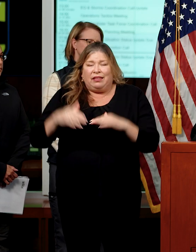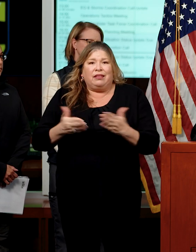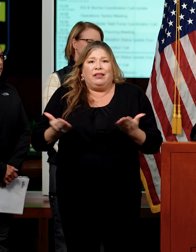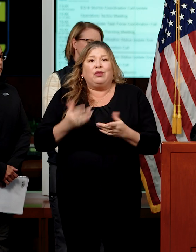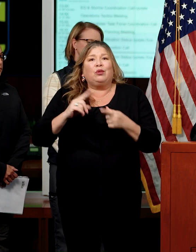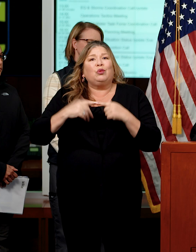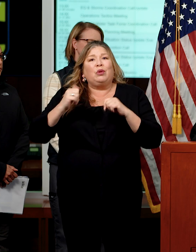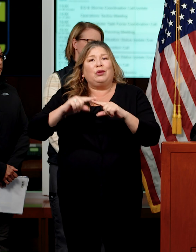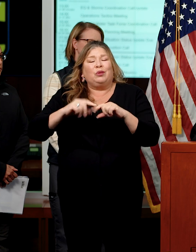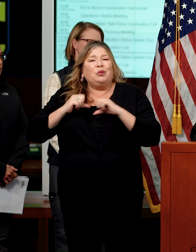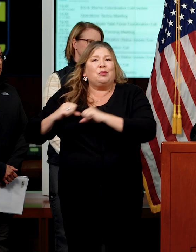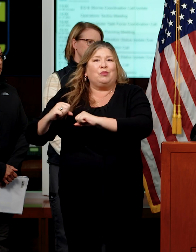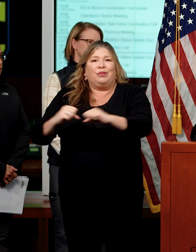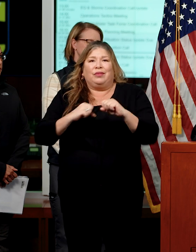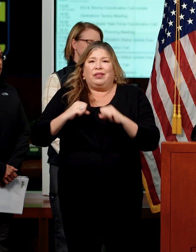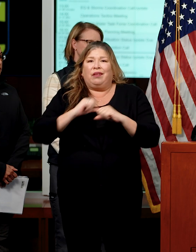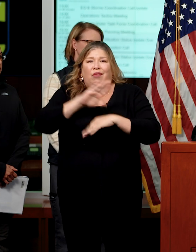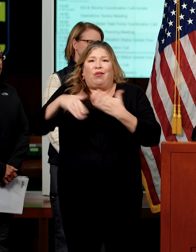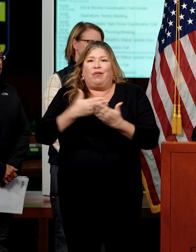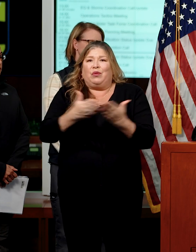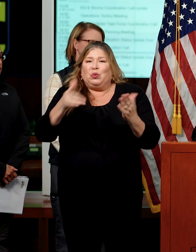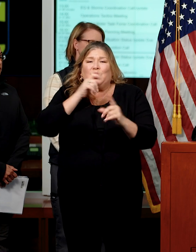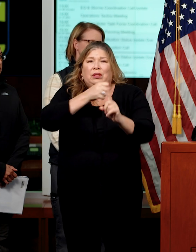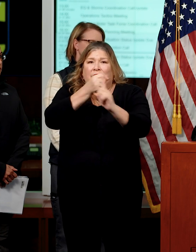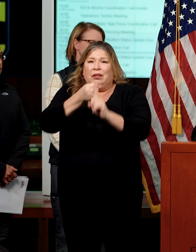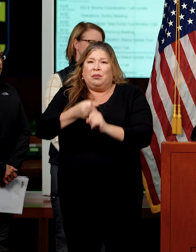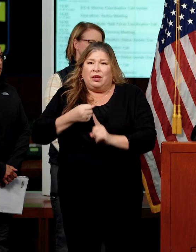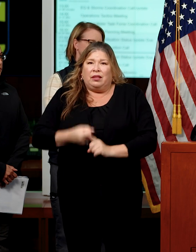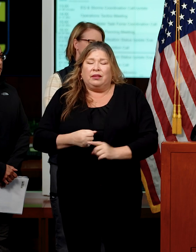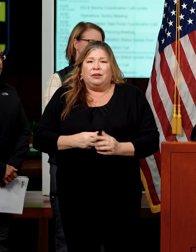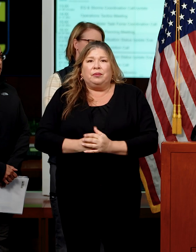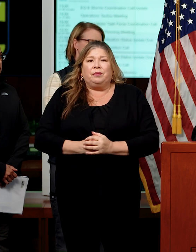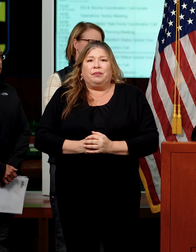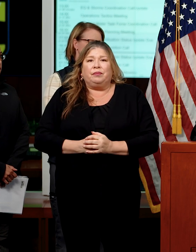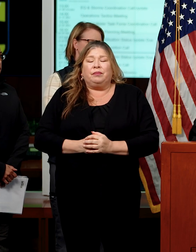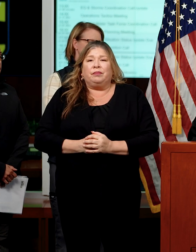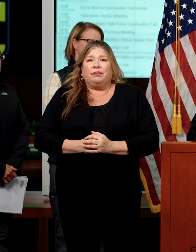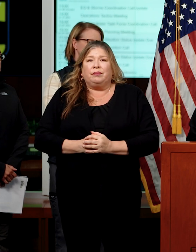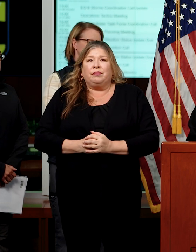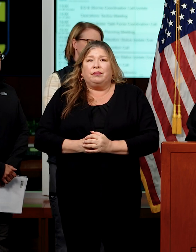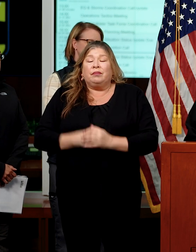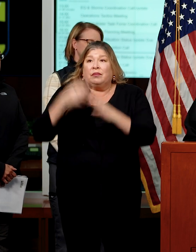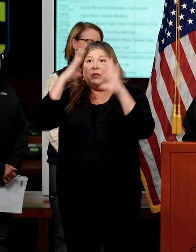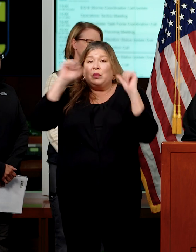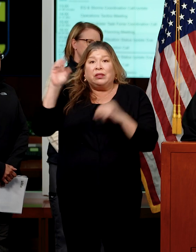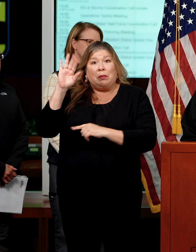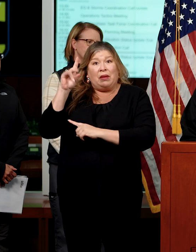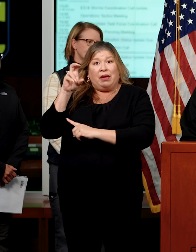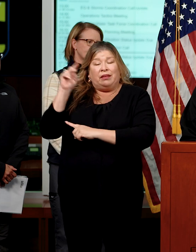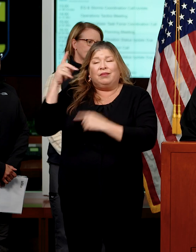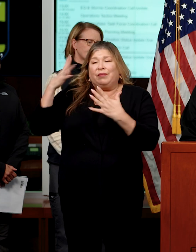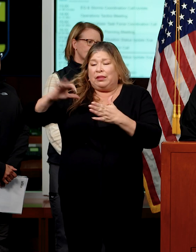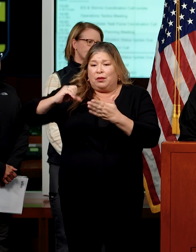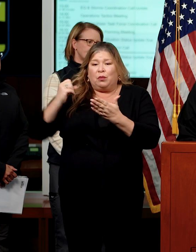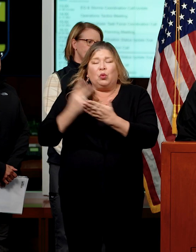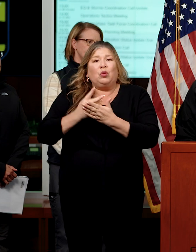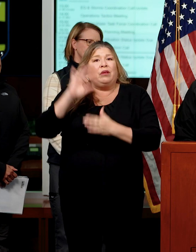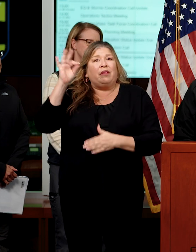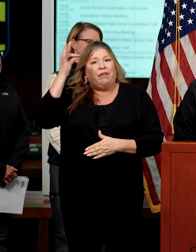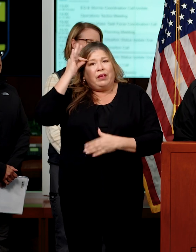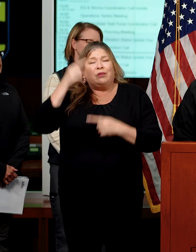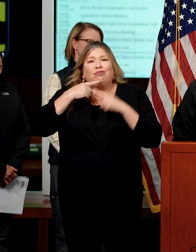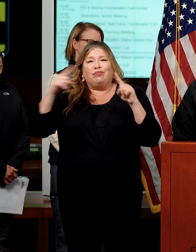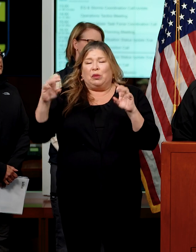try and protect our impacted communities. Since President Biden's approval of a federal disaster declaration,